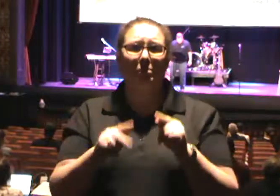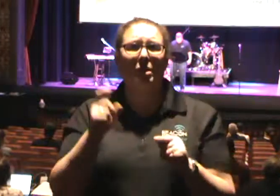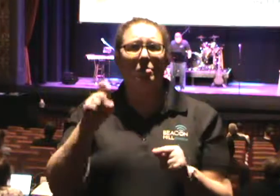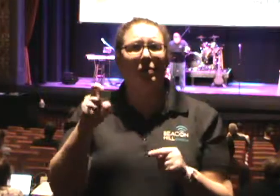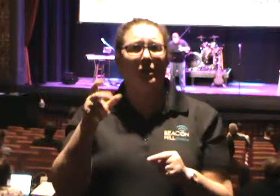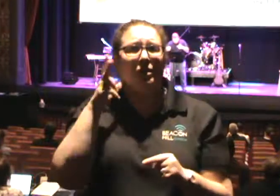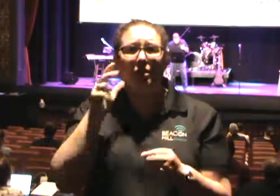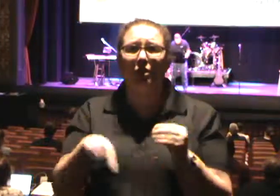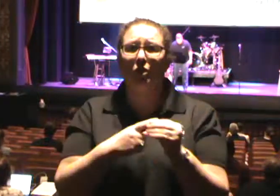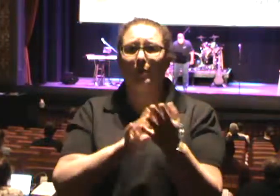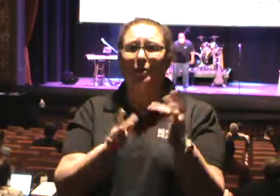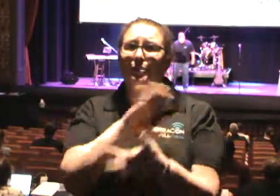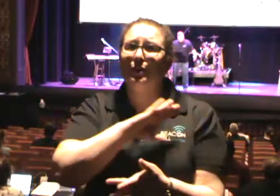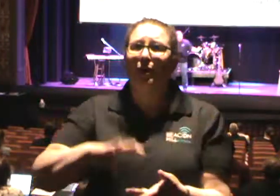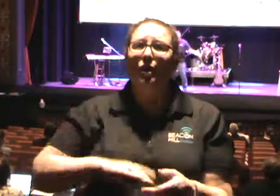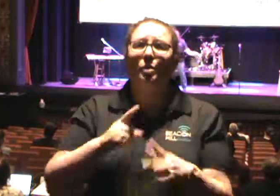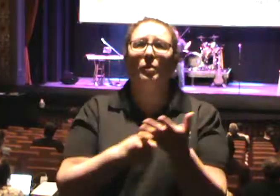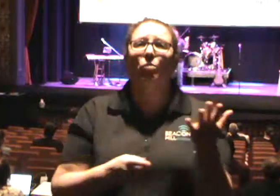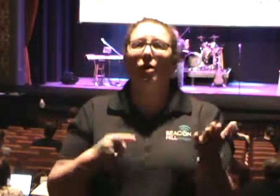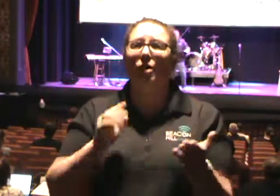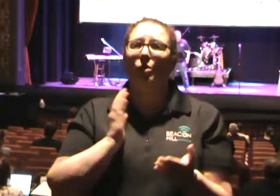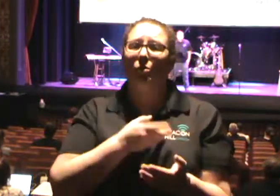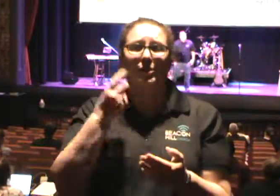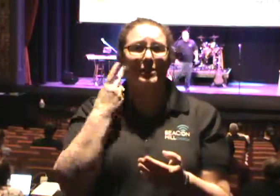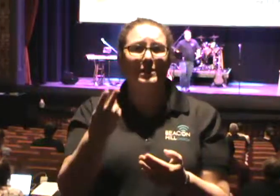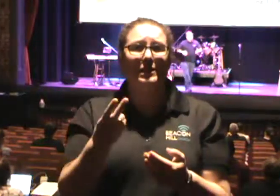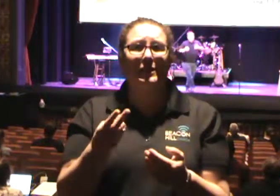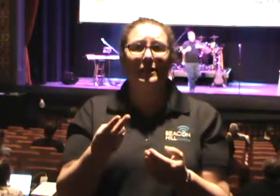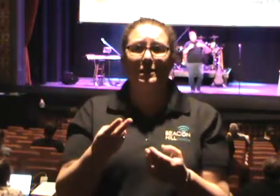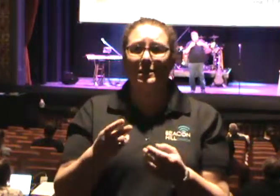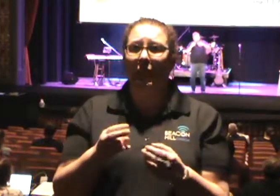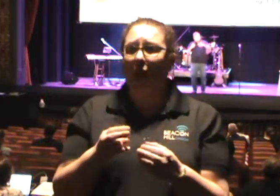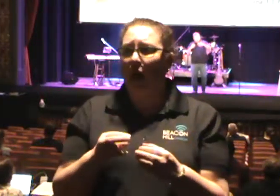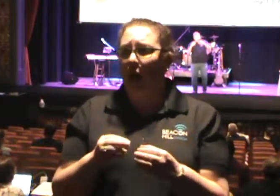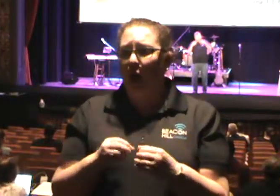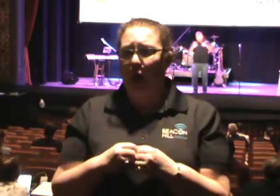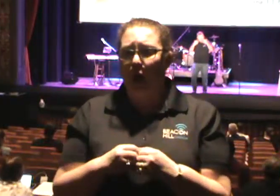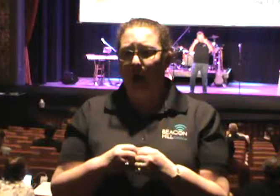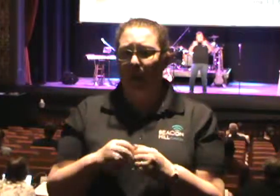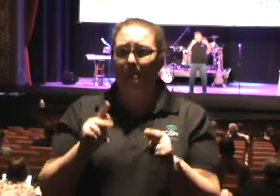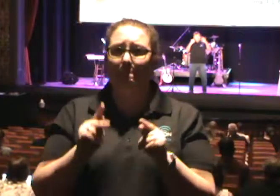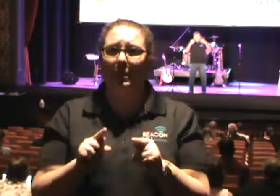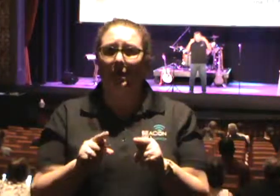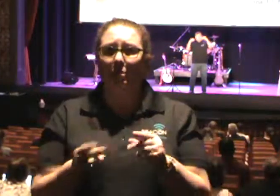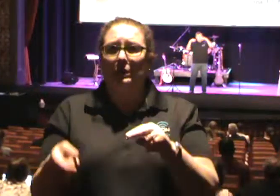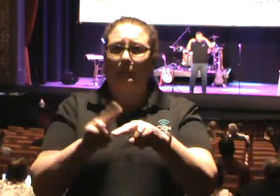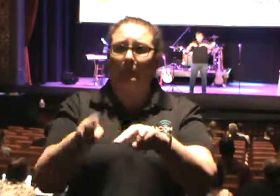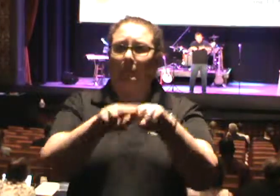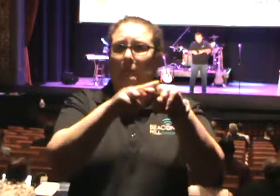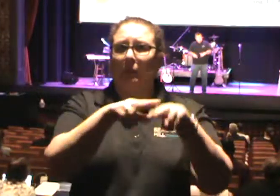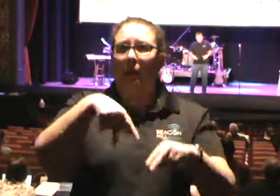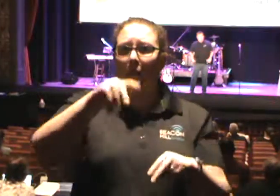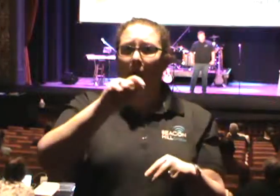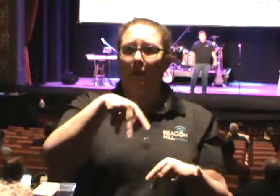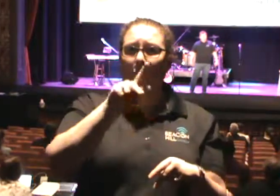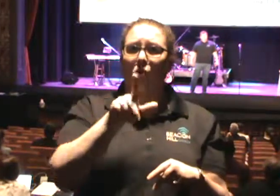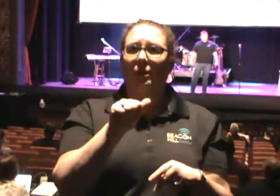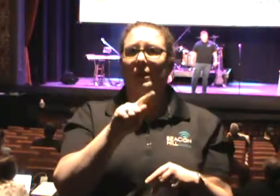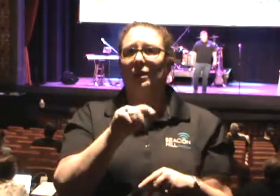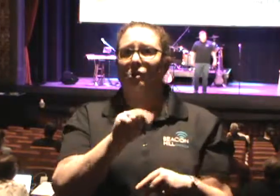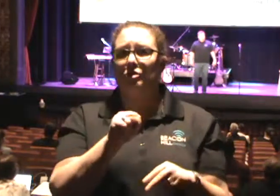Jesus Christ. But what we're seeing is while the population is increasing, the people being reached in the Gospel of Jesus Christ are decreasing.